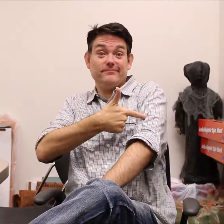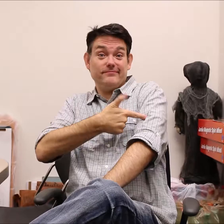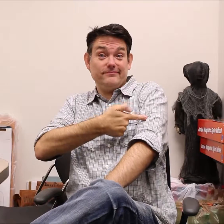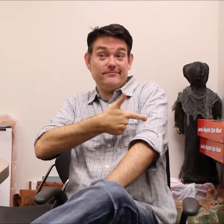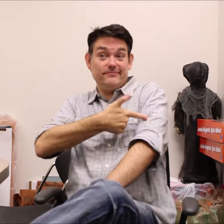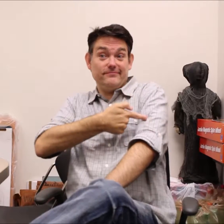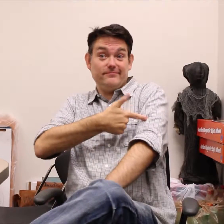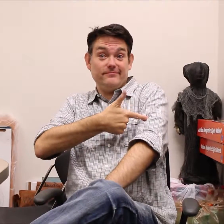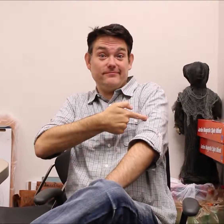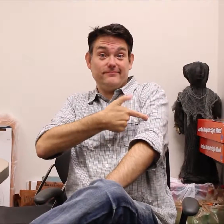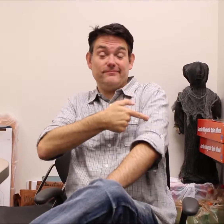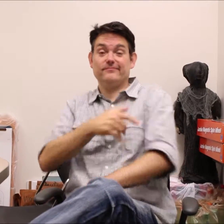Coke.